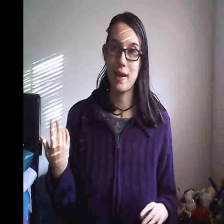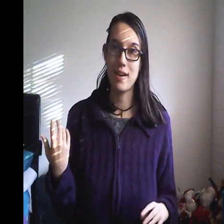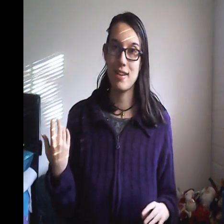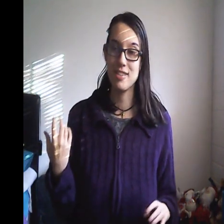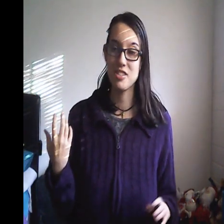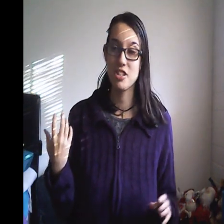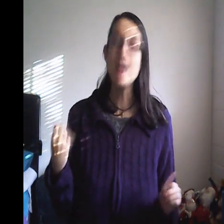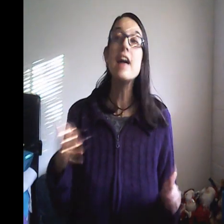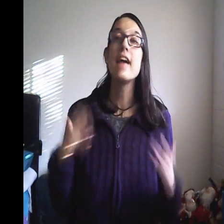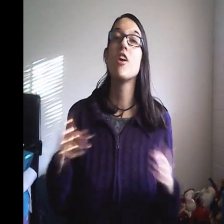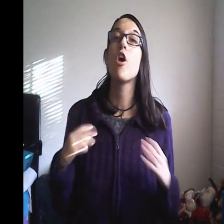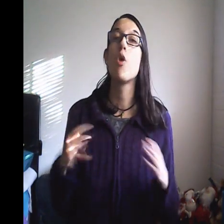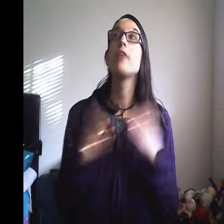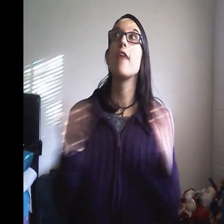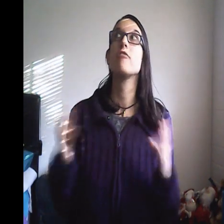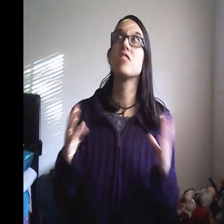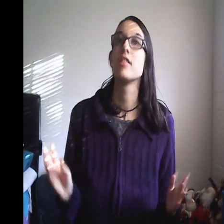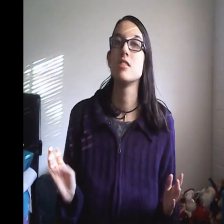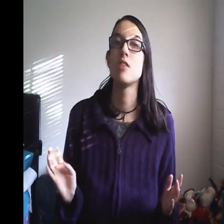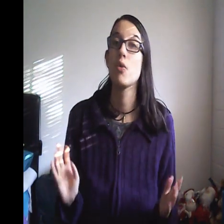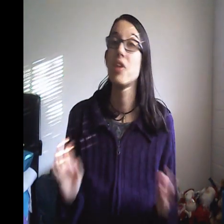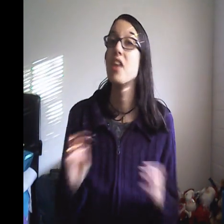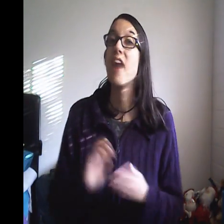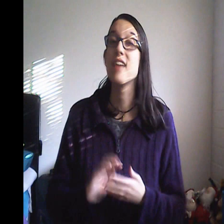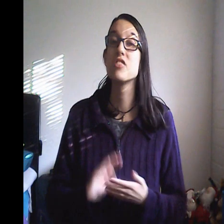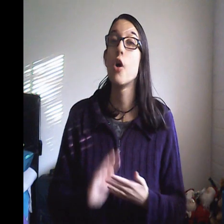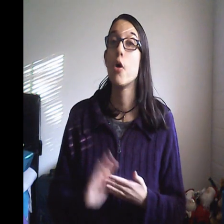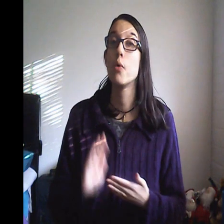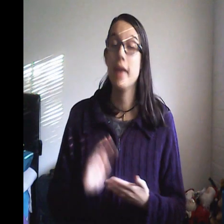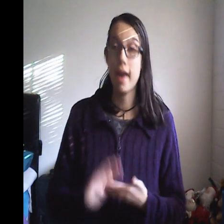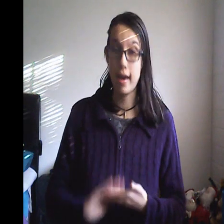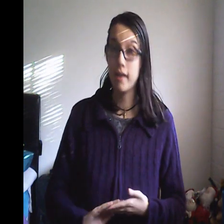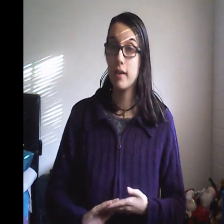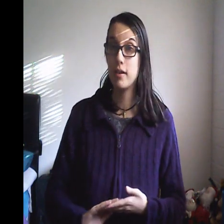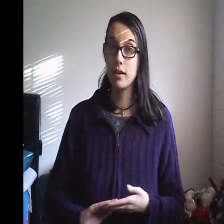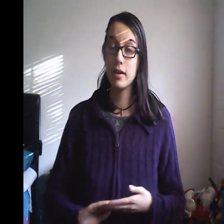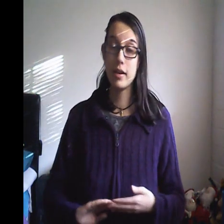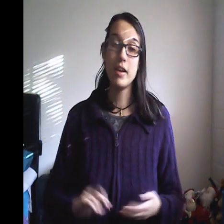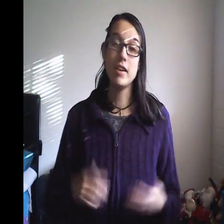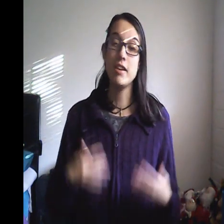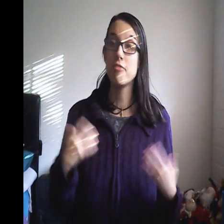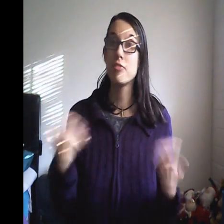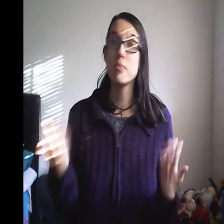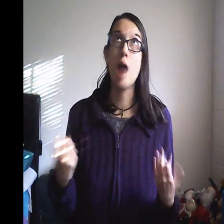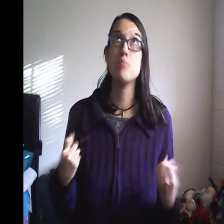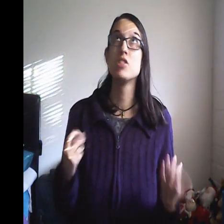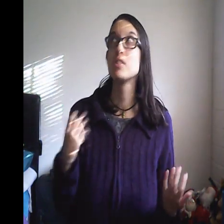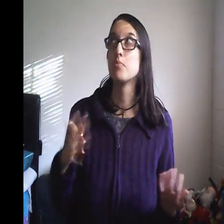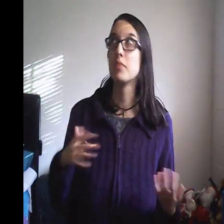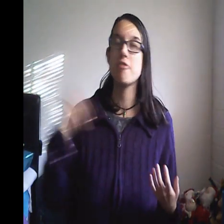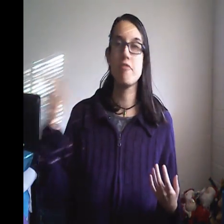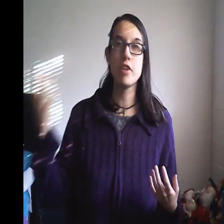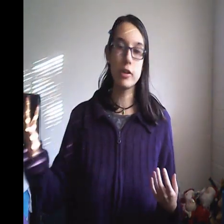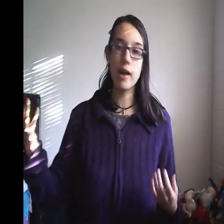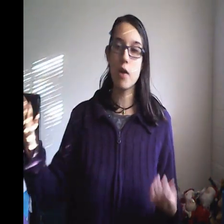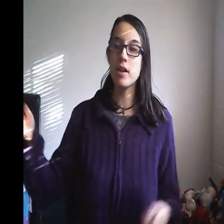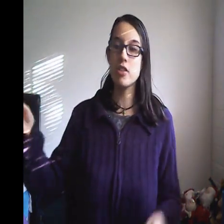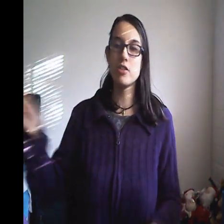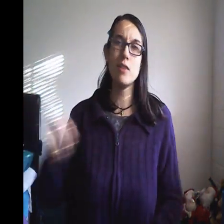cannot hold everything to hold. You know, for me, I'm just simply figuring out another nail polish